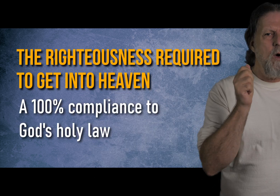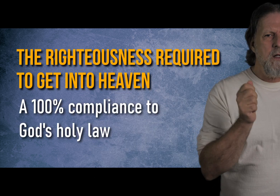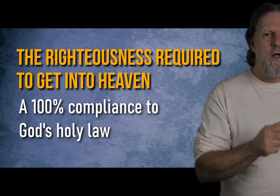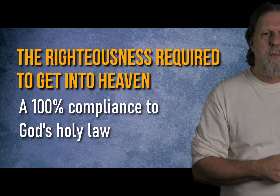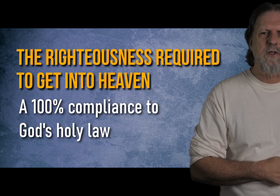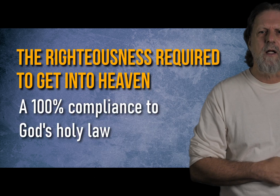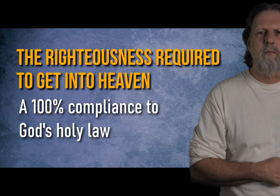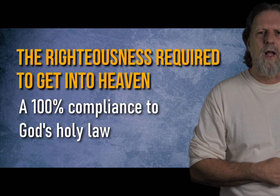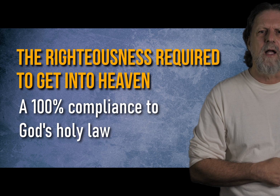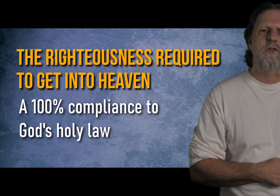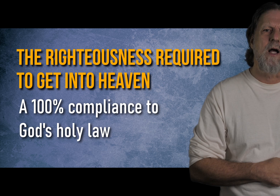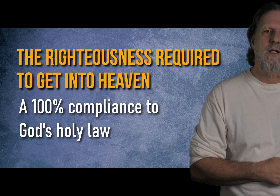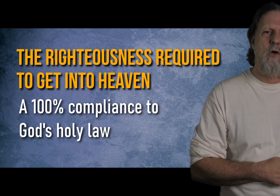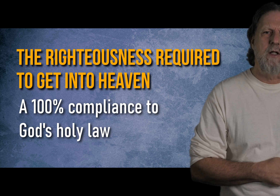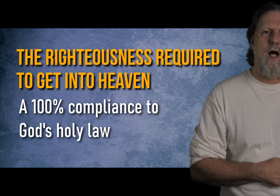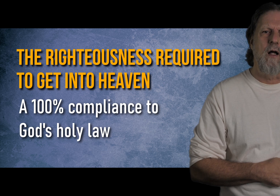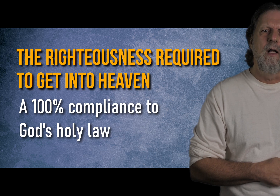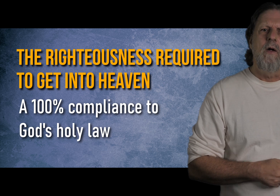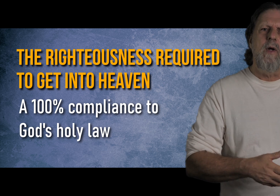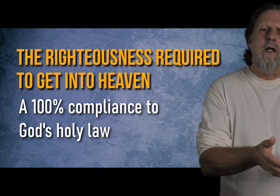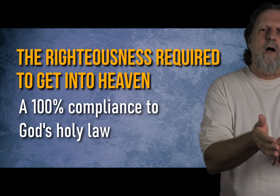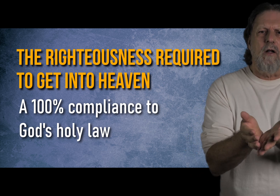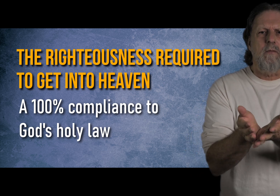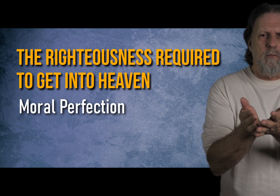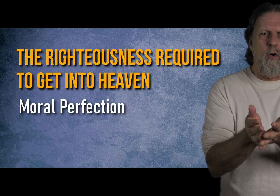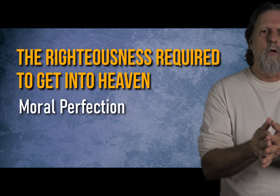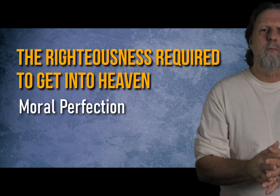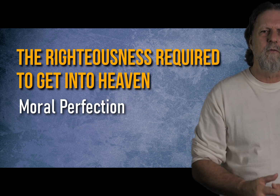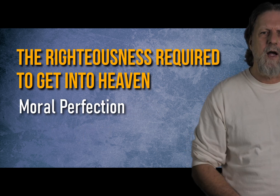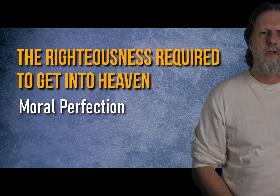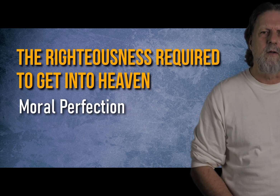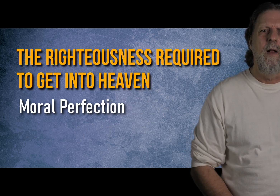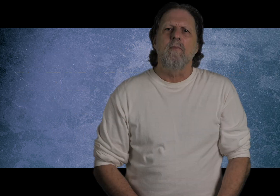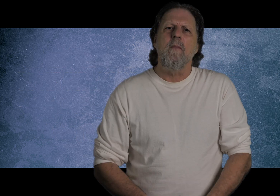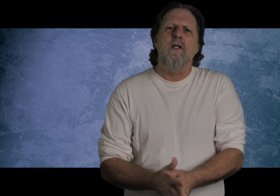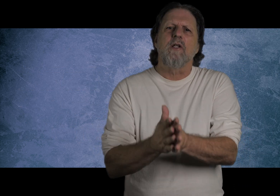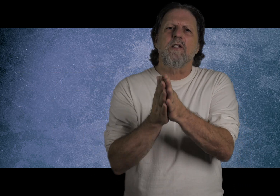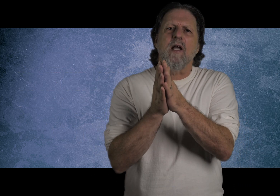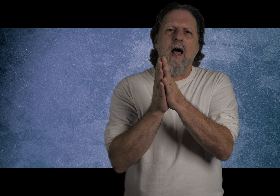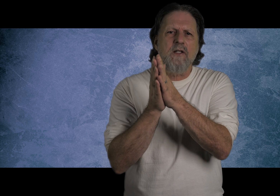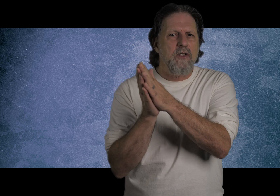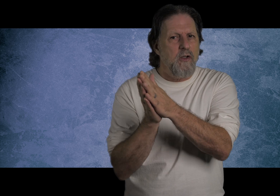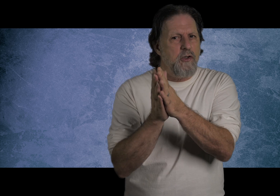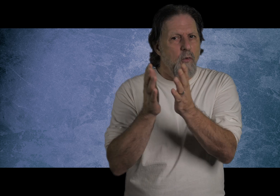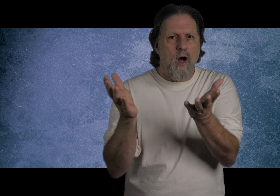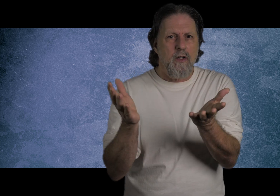100% compliance to God's holy law. We could call it moral perfection. That means unless God has a solution, we're all in